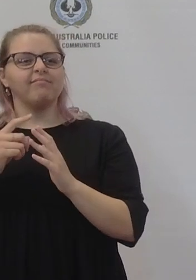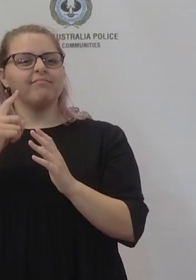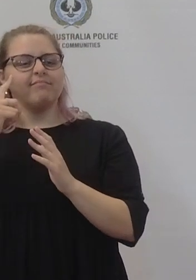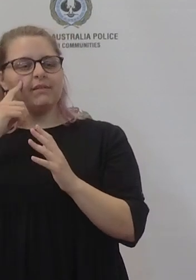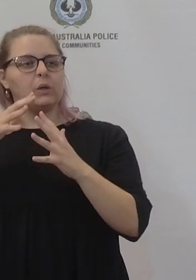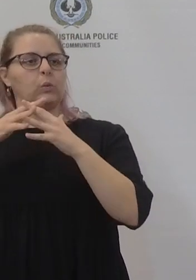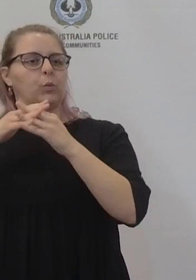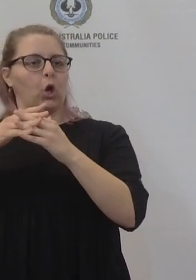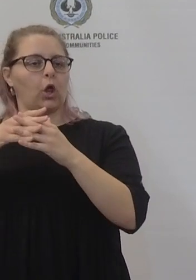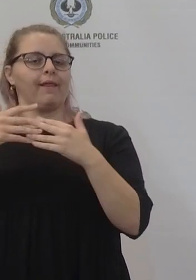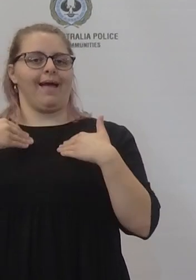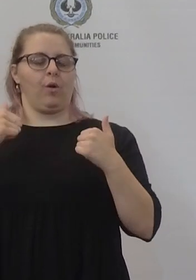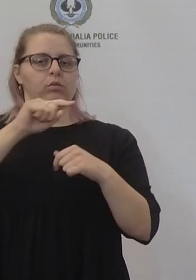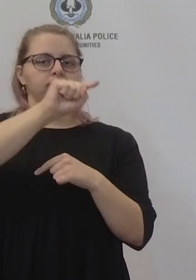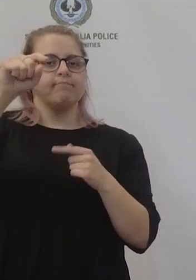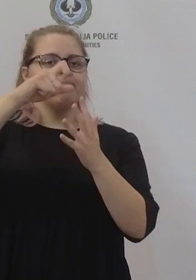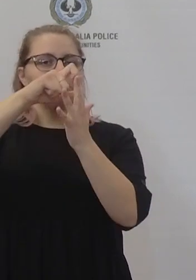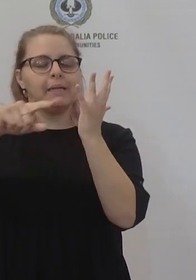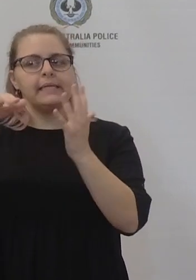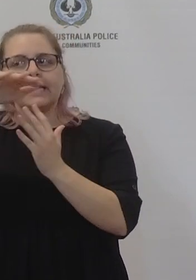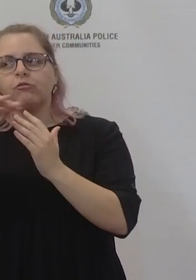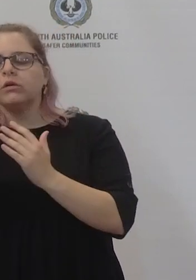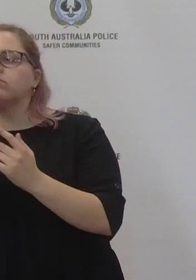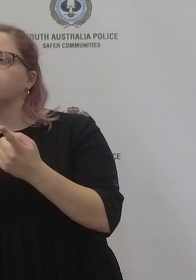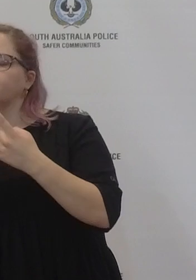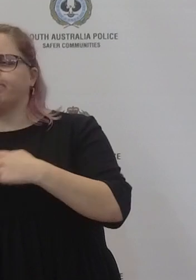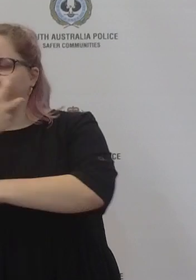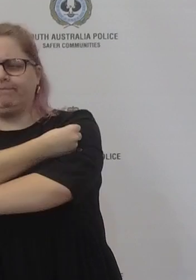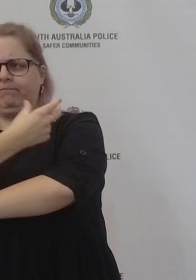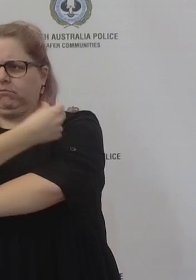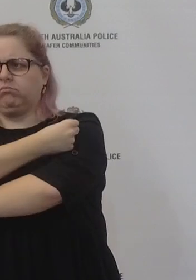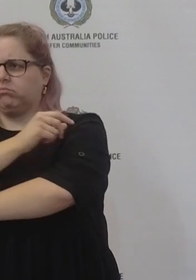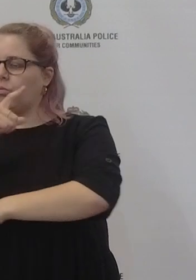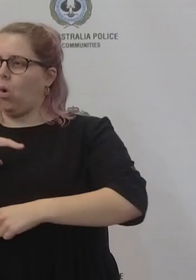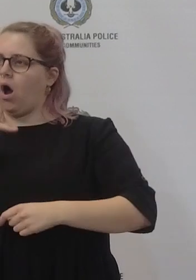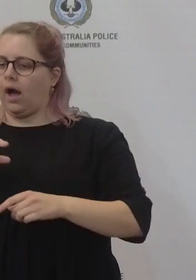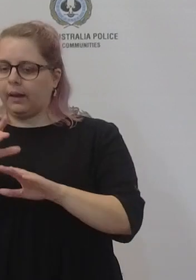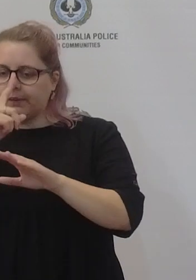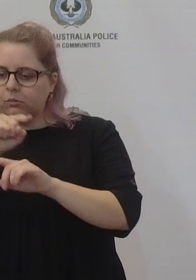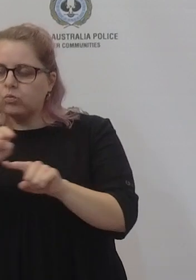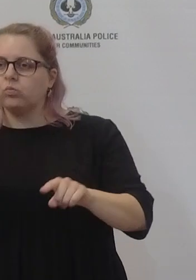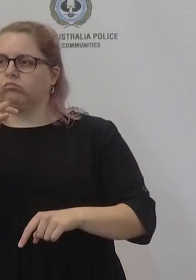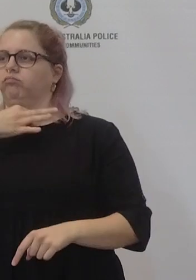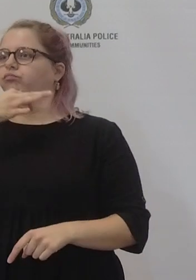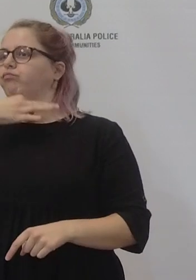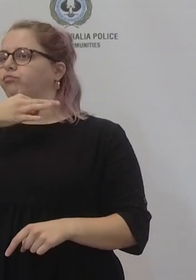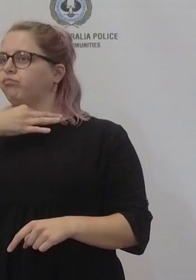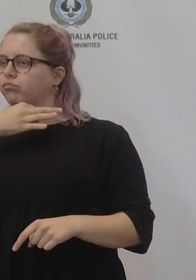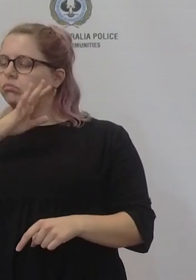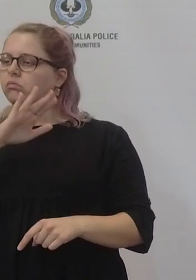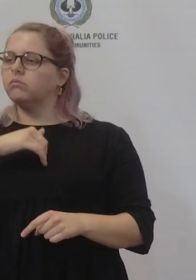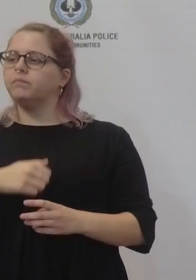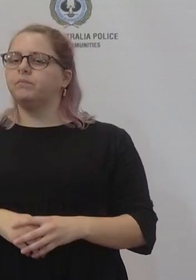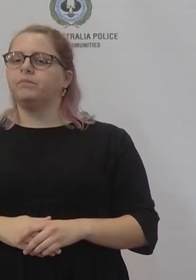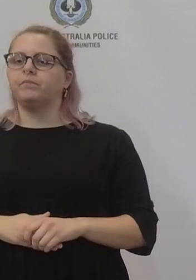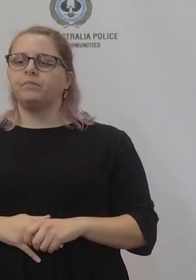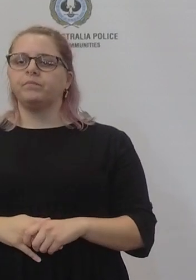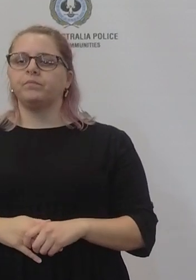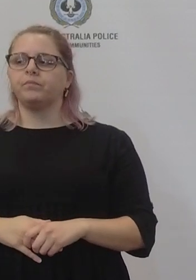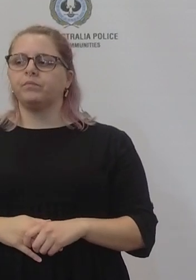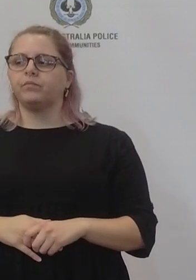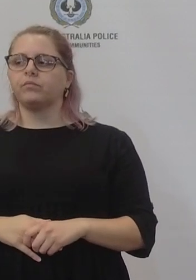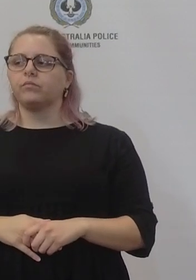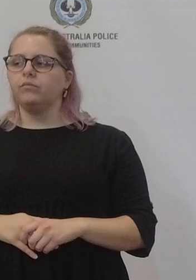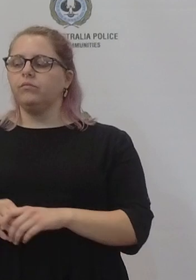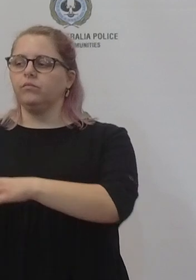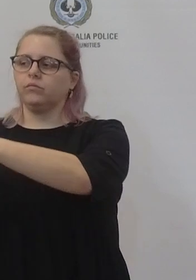staff working in those particular industries because of the vulnerabilities obviously of people in those settings i guess the virus has